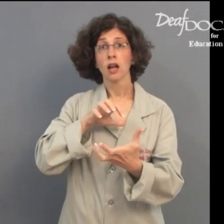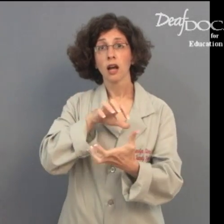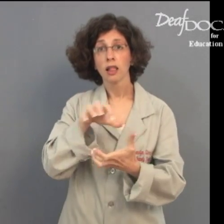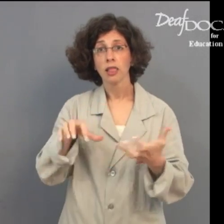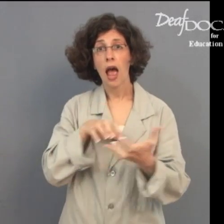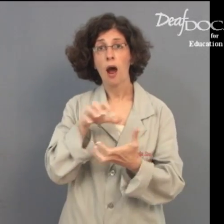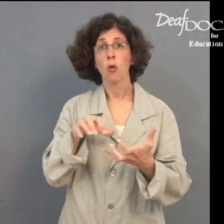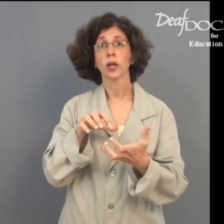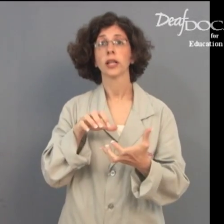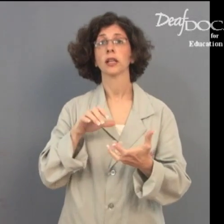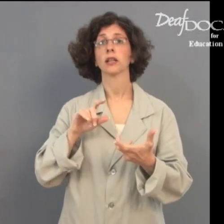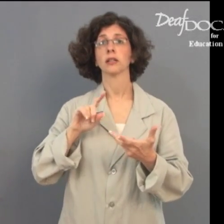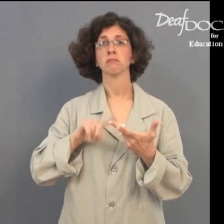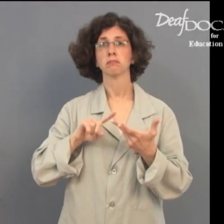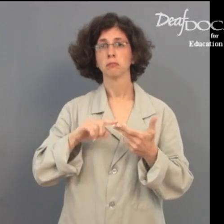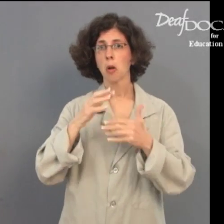cloudy or bloody.